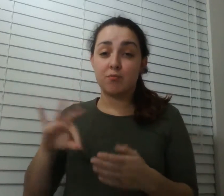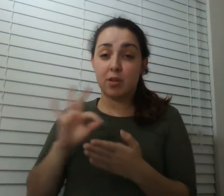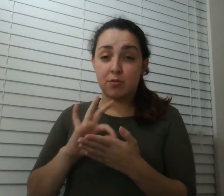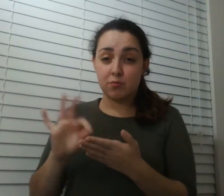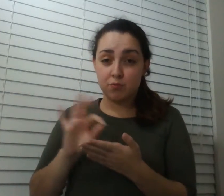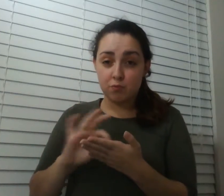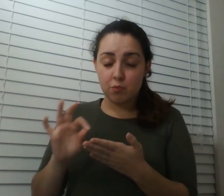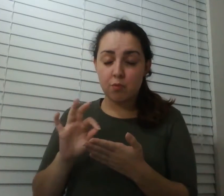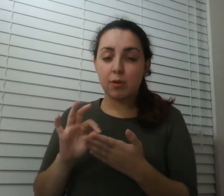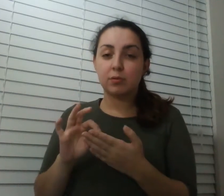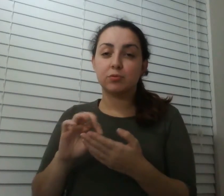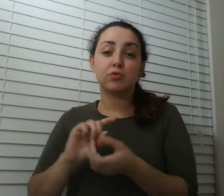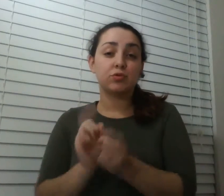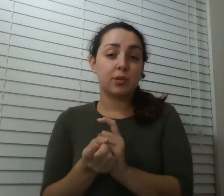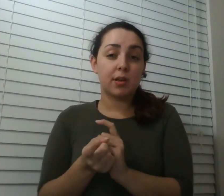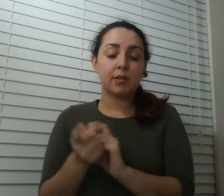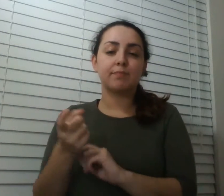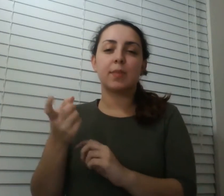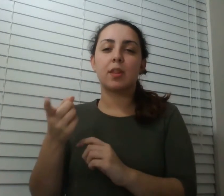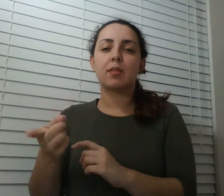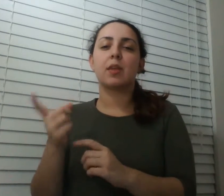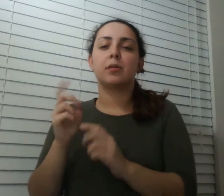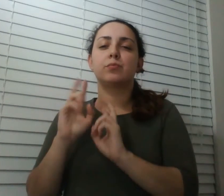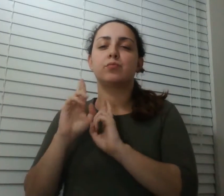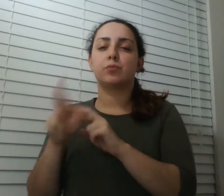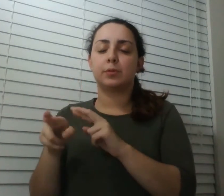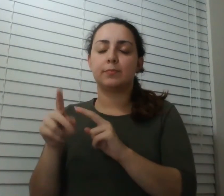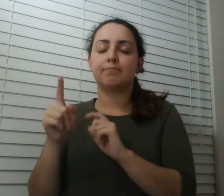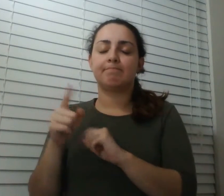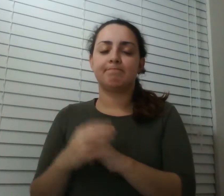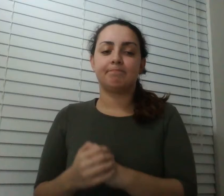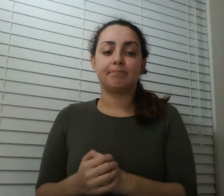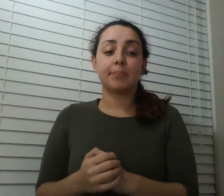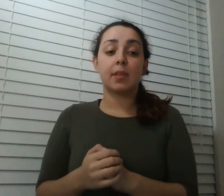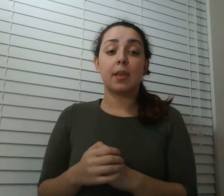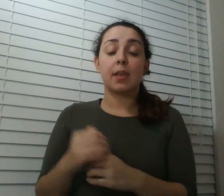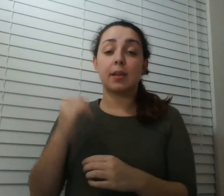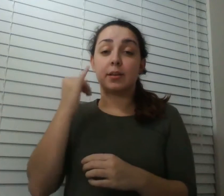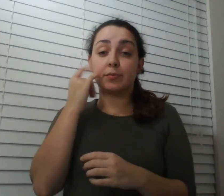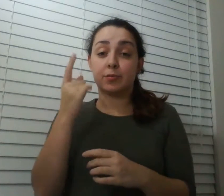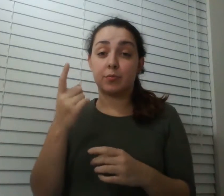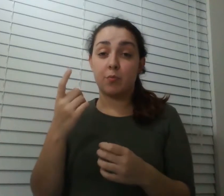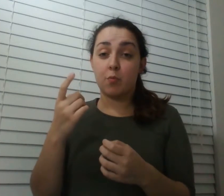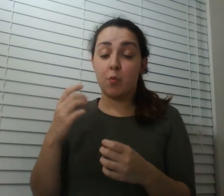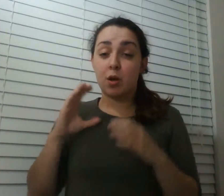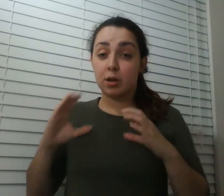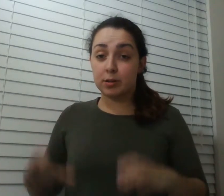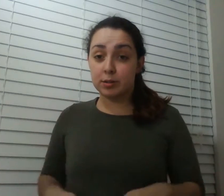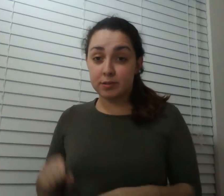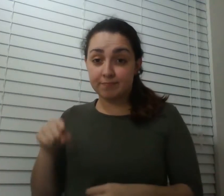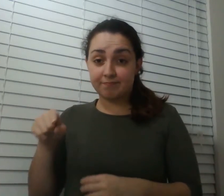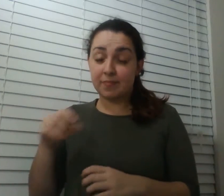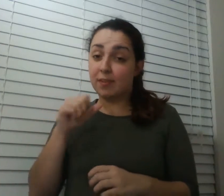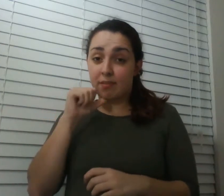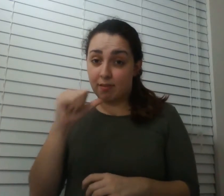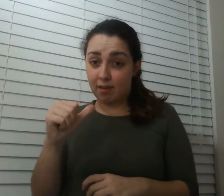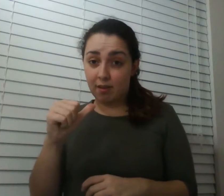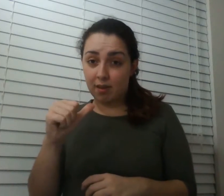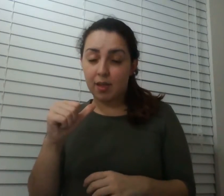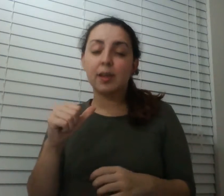changes and the best part it's free for everyone so whether you're a capital one customer or not download the free credit wise app today and find